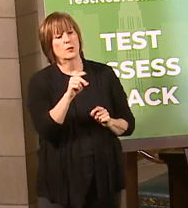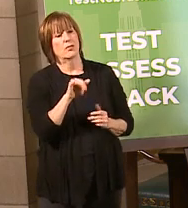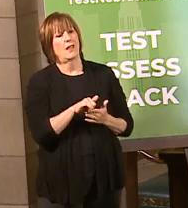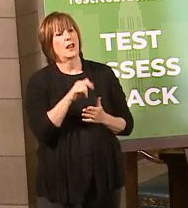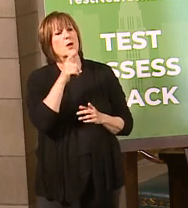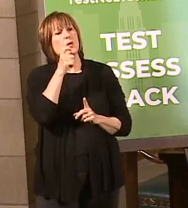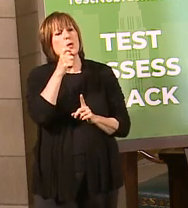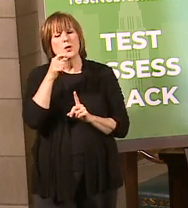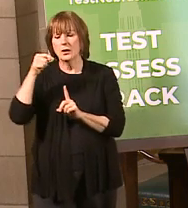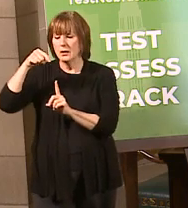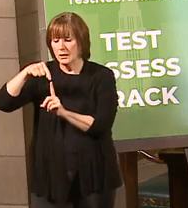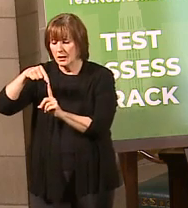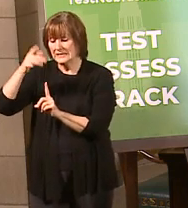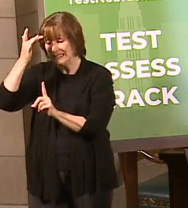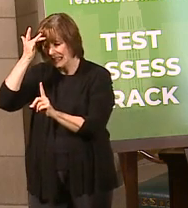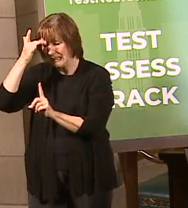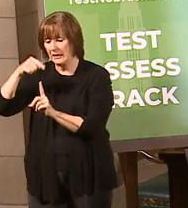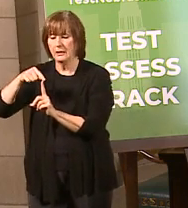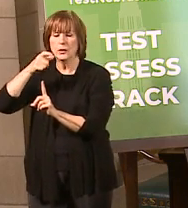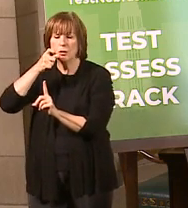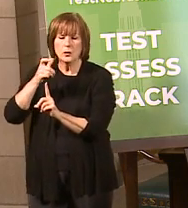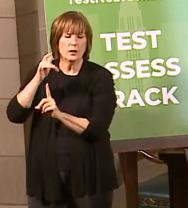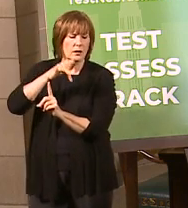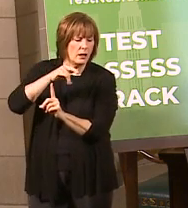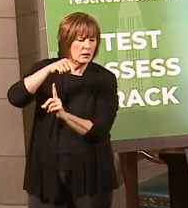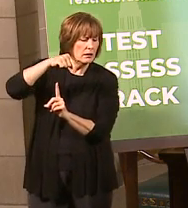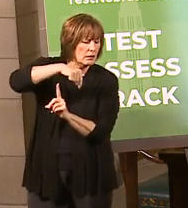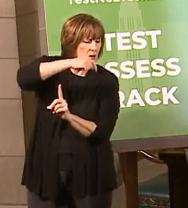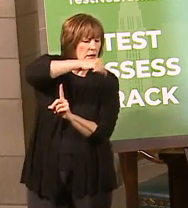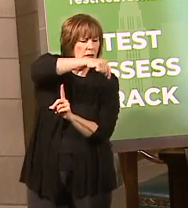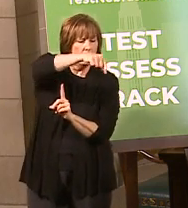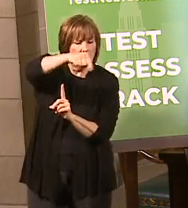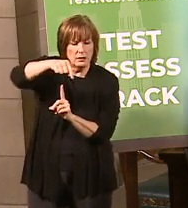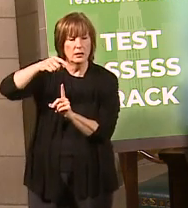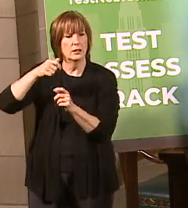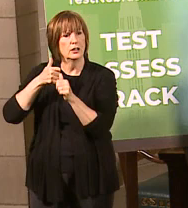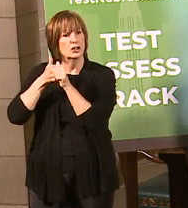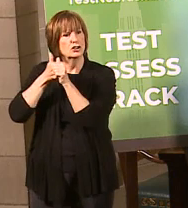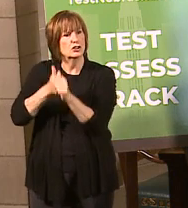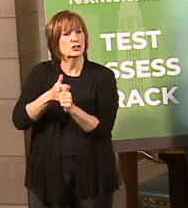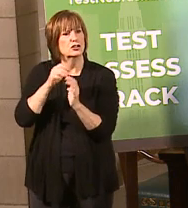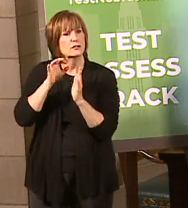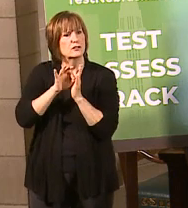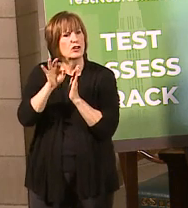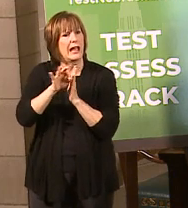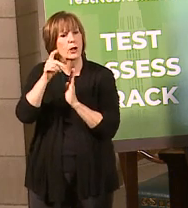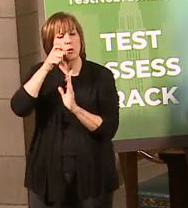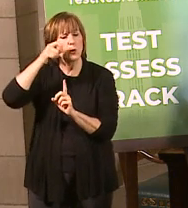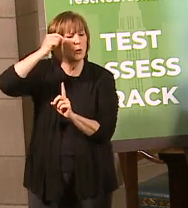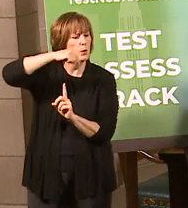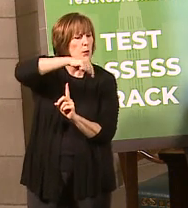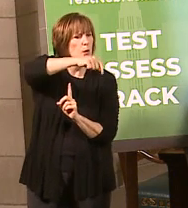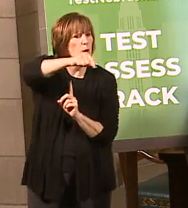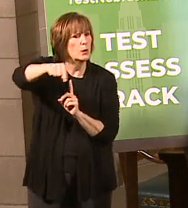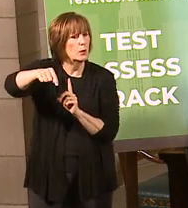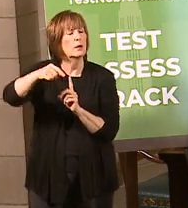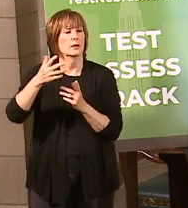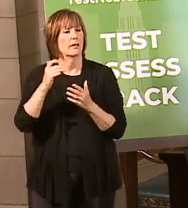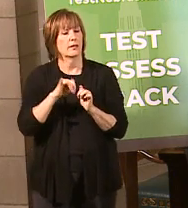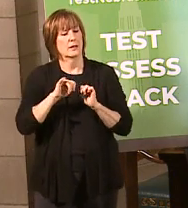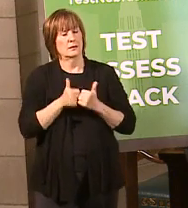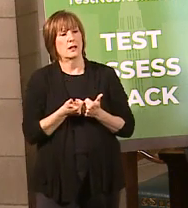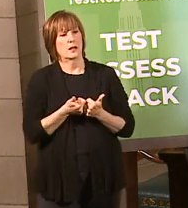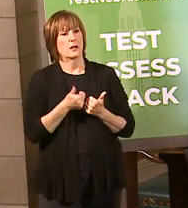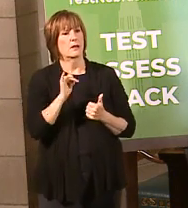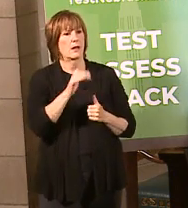contact tracing. So that's how that process is supposed to work. I can't speak for the specific case, but that's how that would work, is